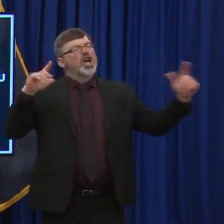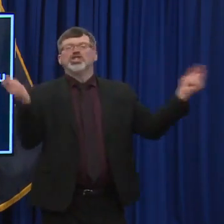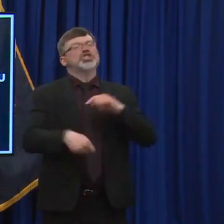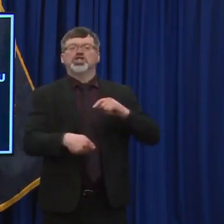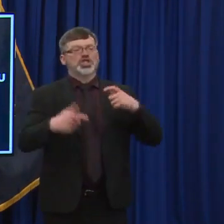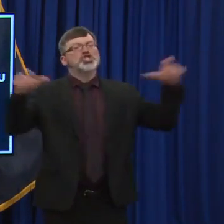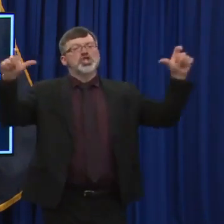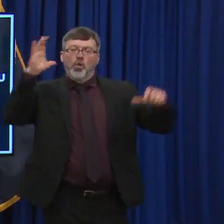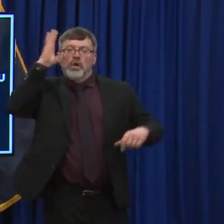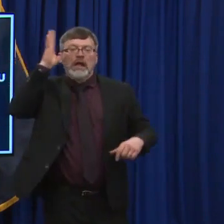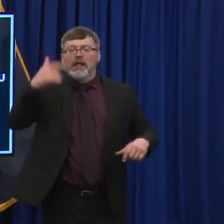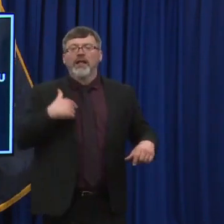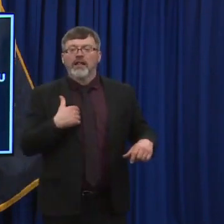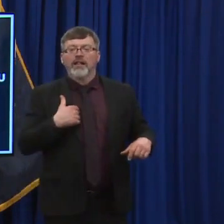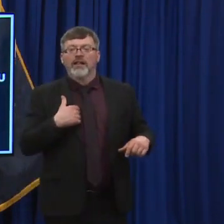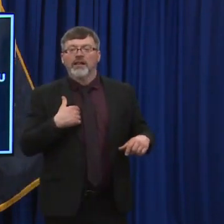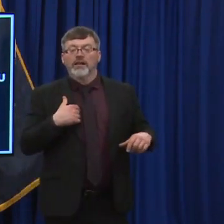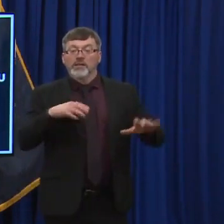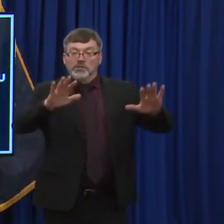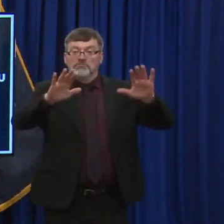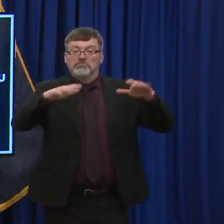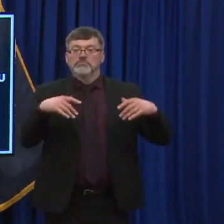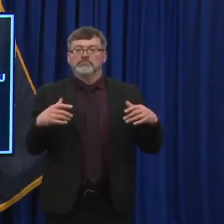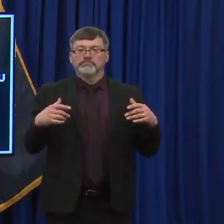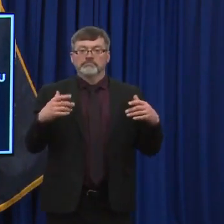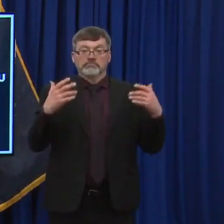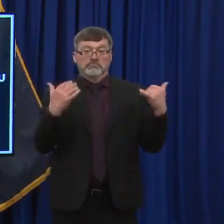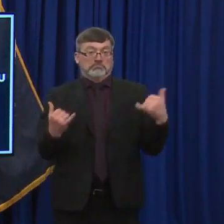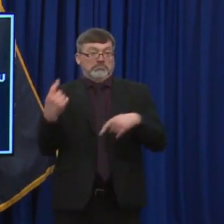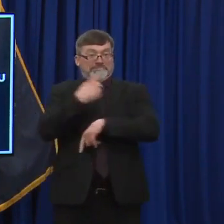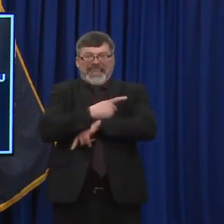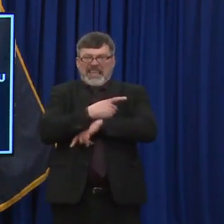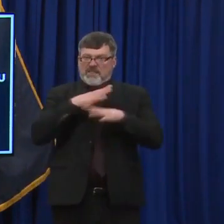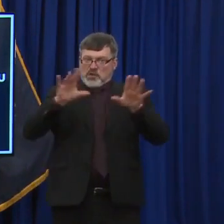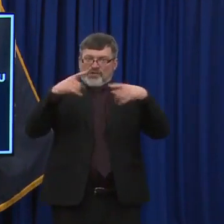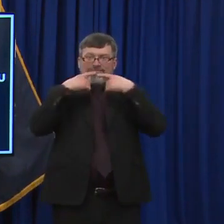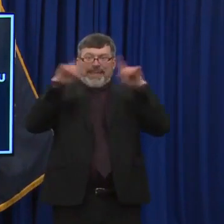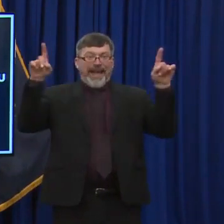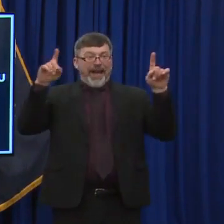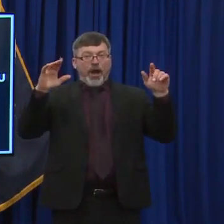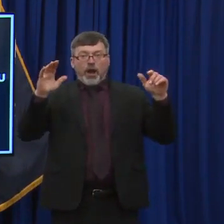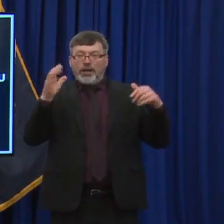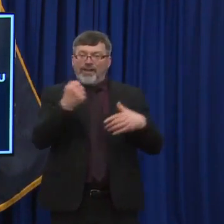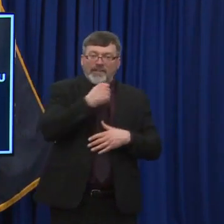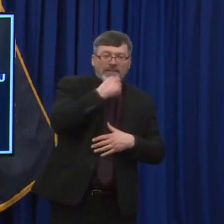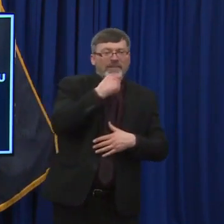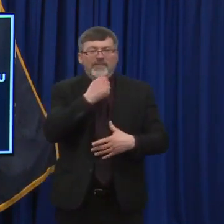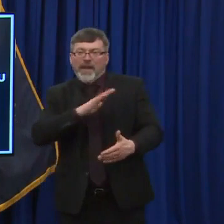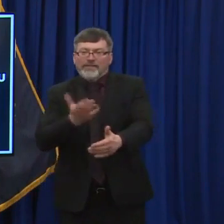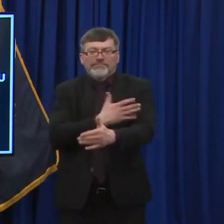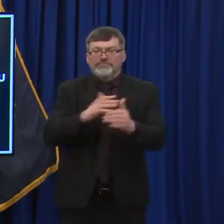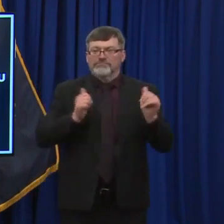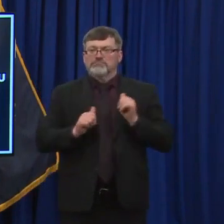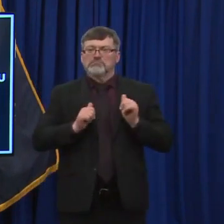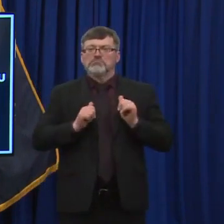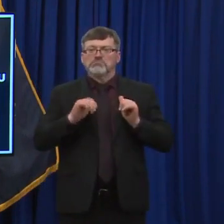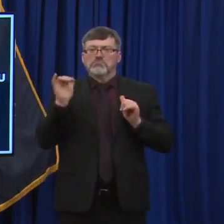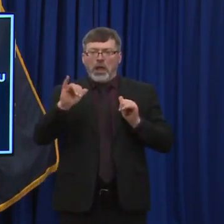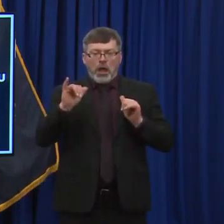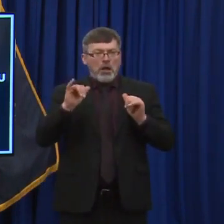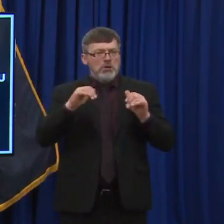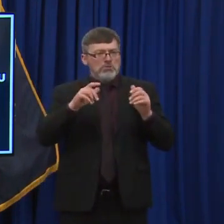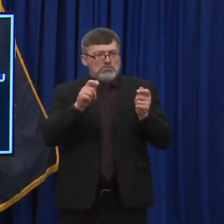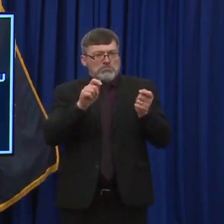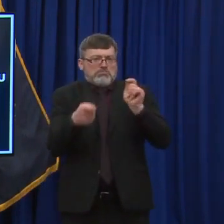arts guidance that we put forth today, loosening a lot of those restrictions on capacity, or just making it a little more simpler, a little more flexible for folks.